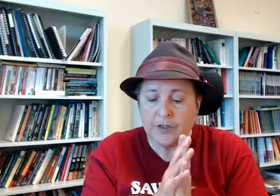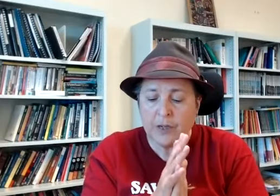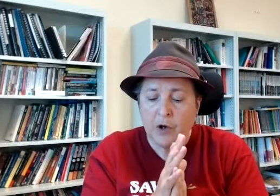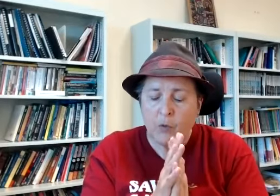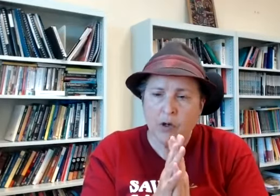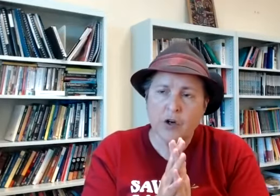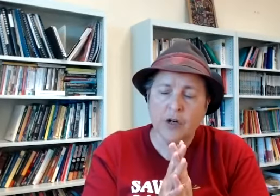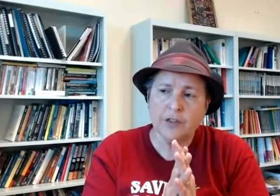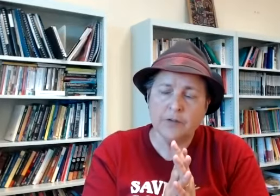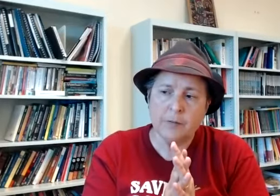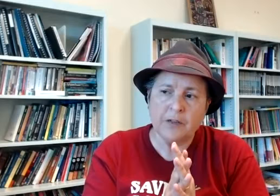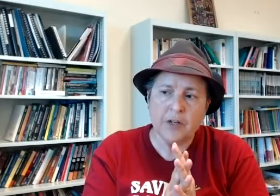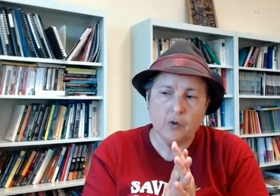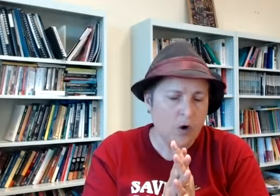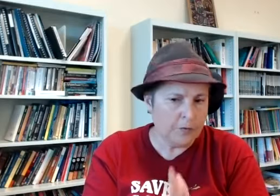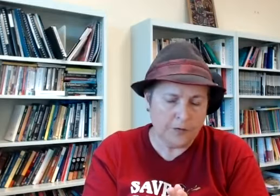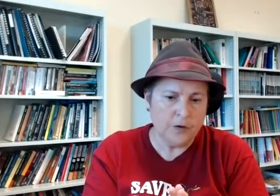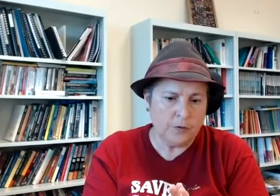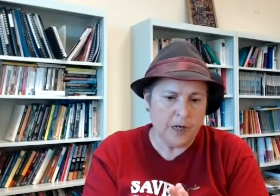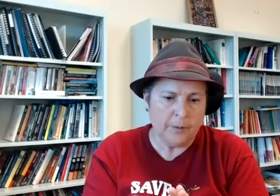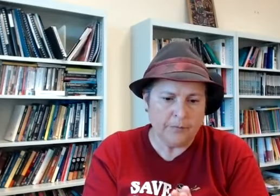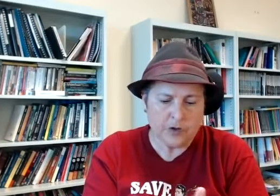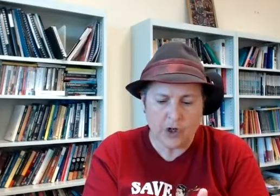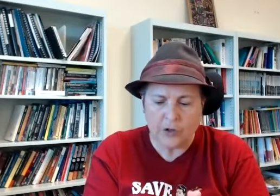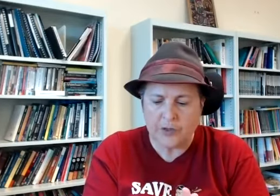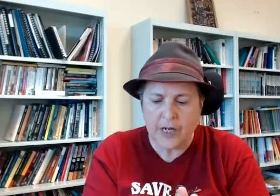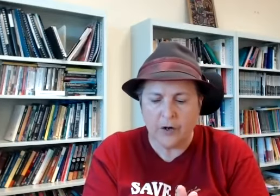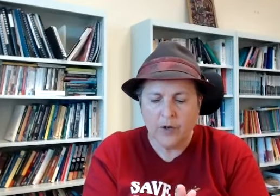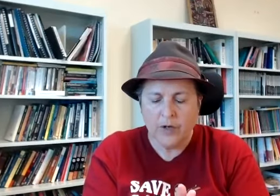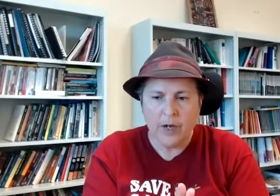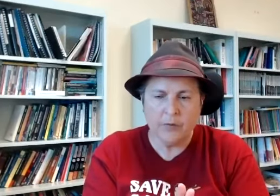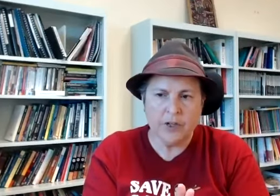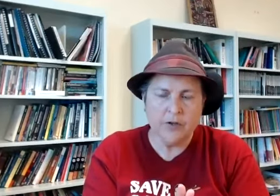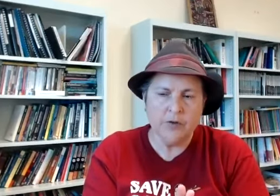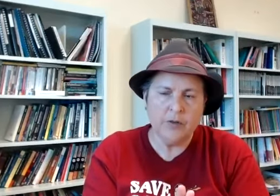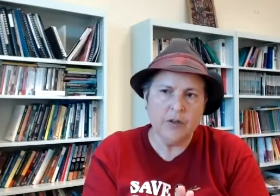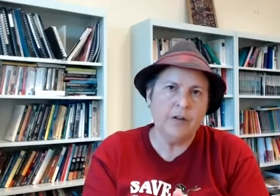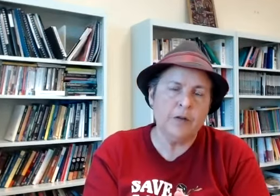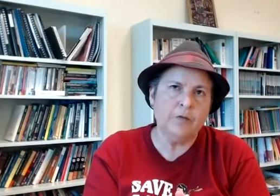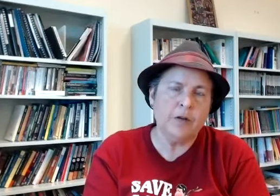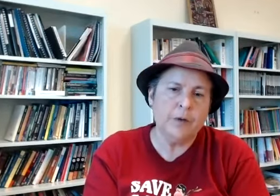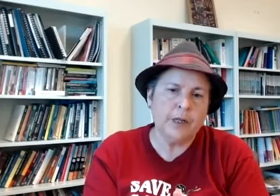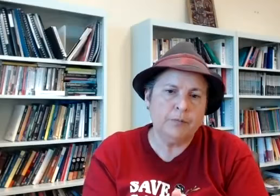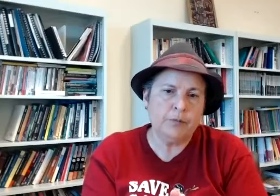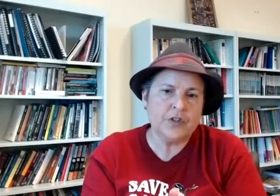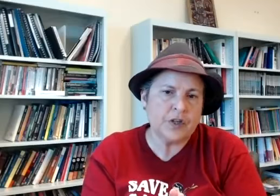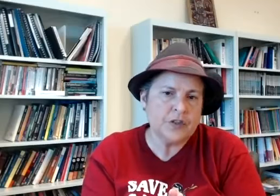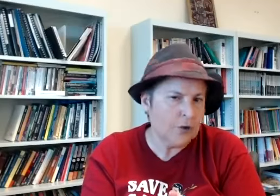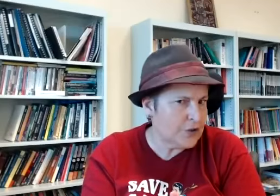um what kind of i mean you've done quite a few um shows now um can you if if we're going to put a sociologist